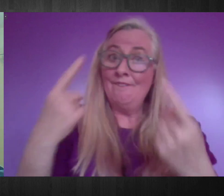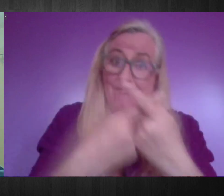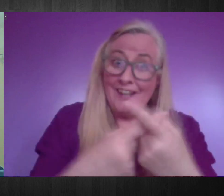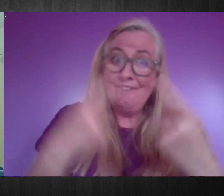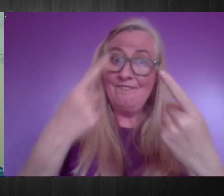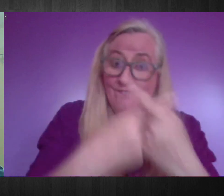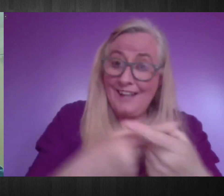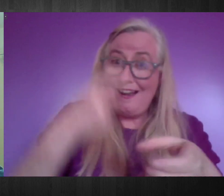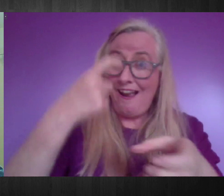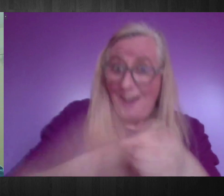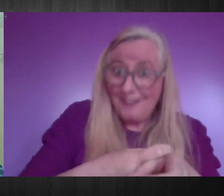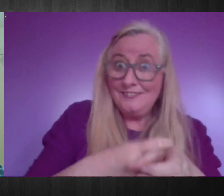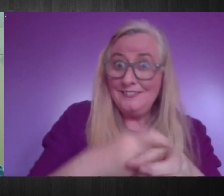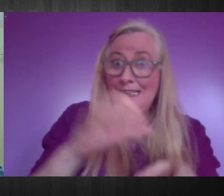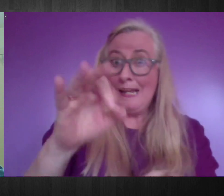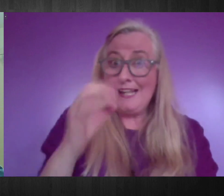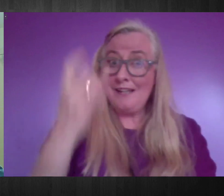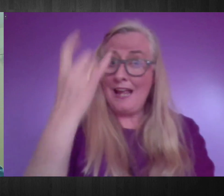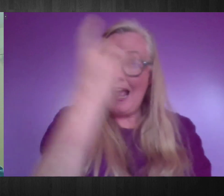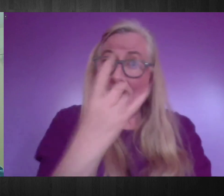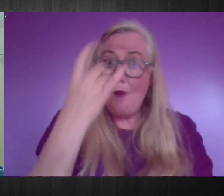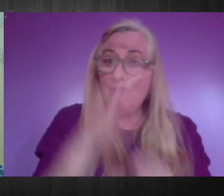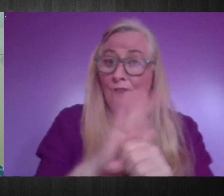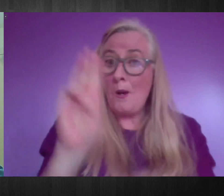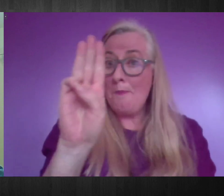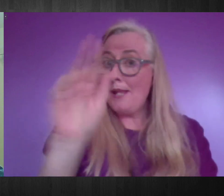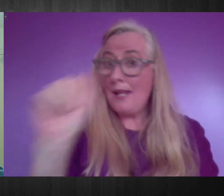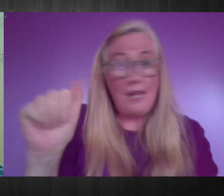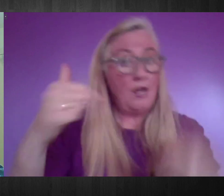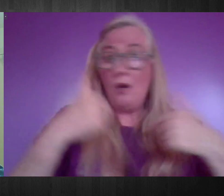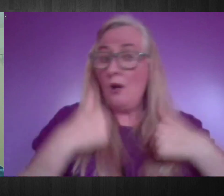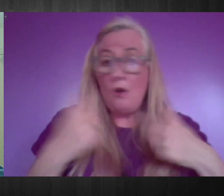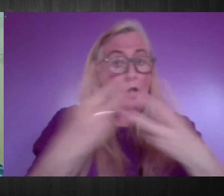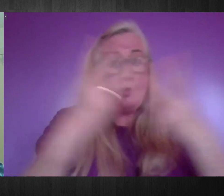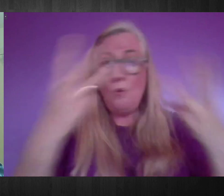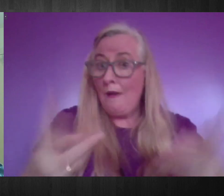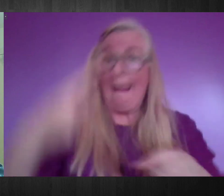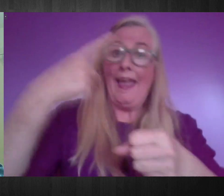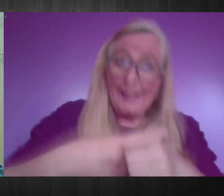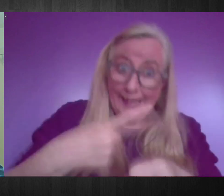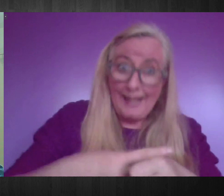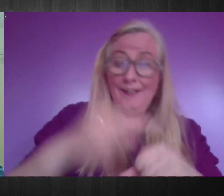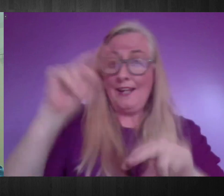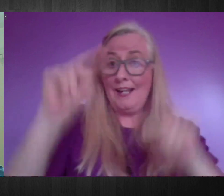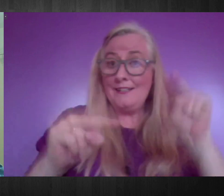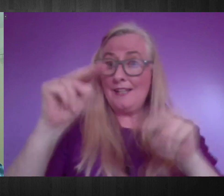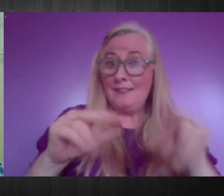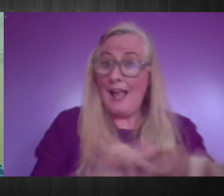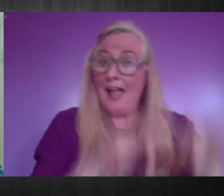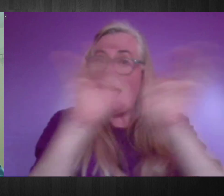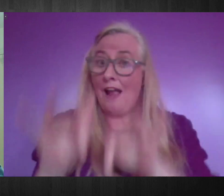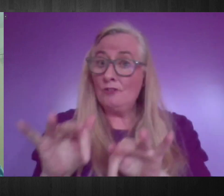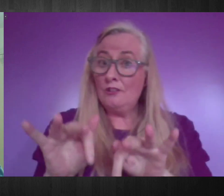their hours, their personal assistant hours, we don't want to be reassessed. And I suppose just to finish as well,